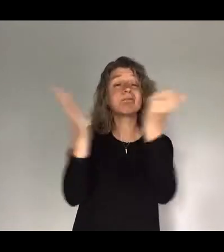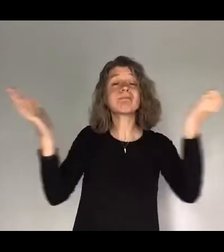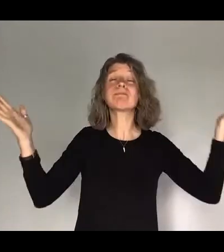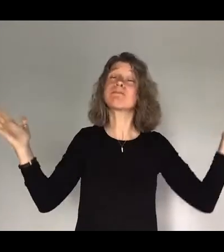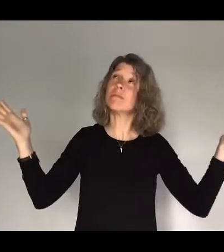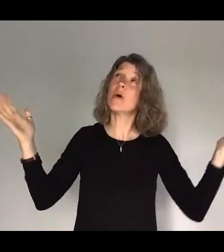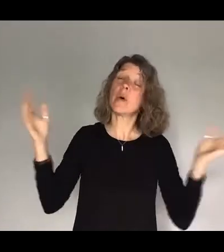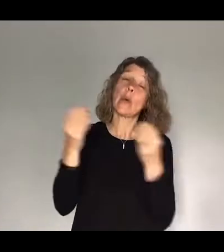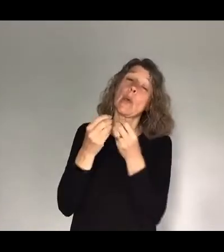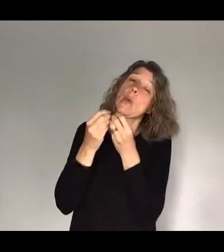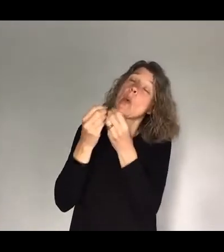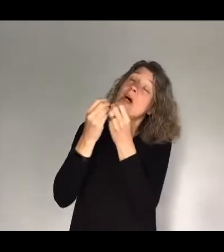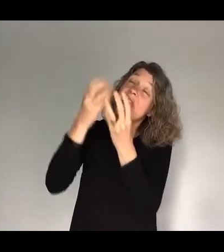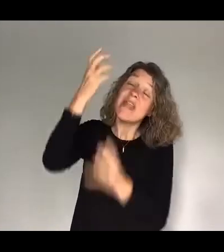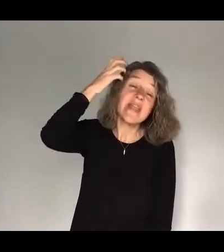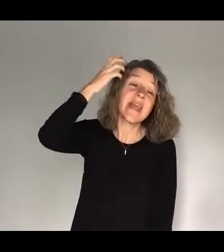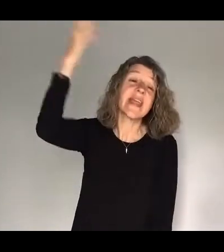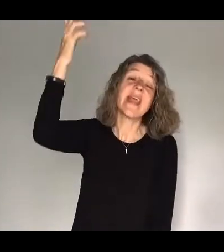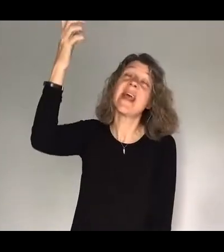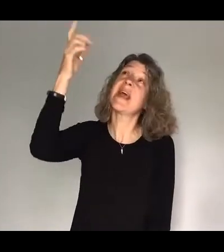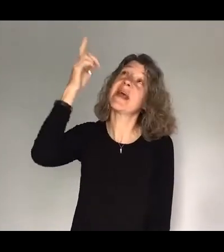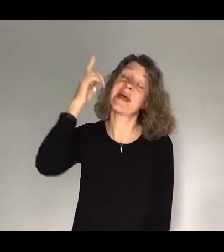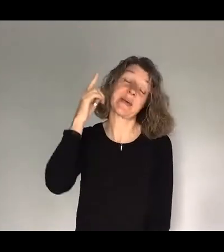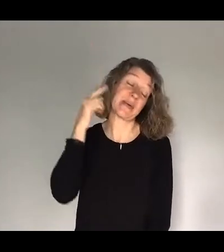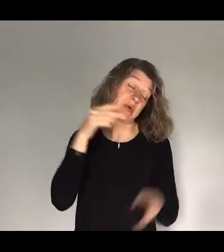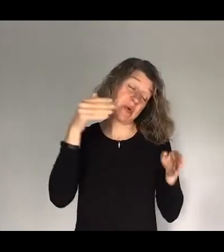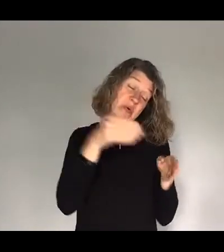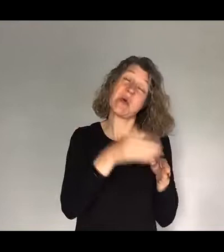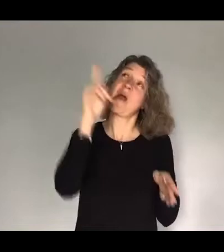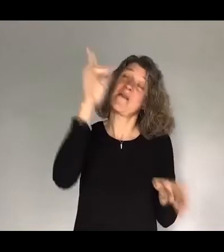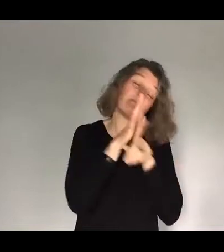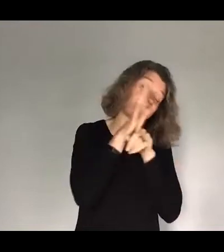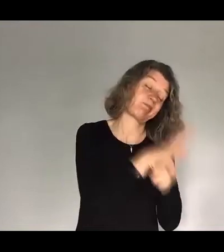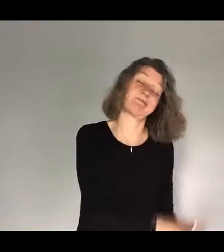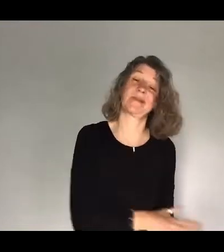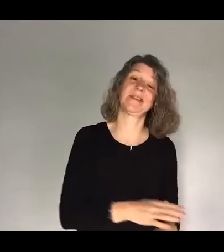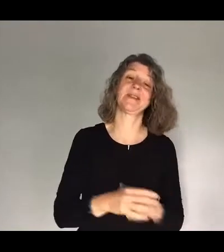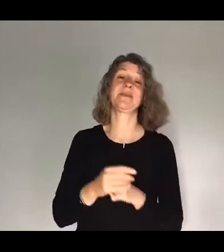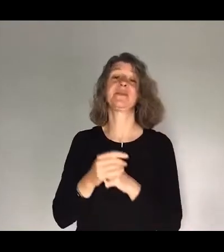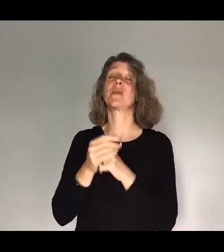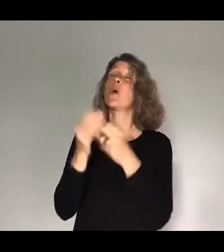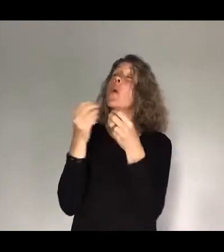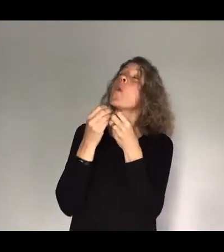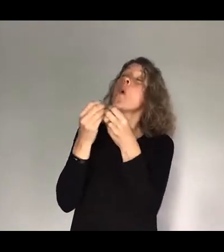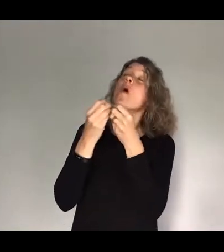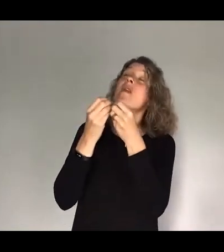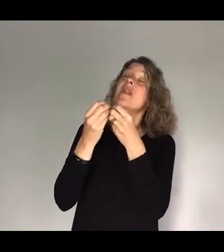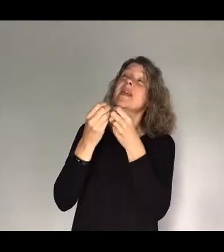Worthy is the King who conquered the grave. Worthy is the Lamb who was saved.